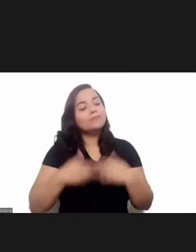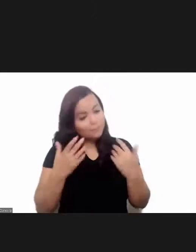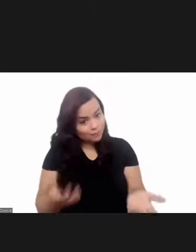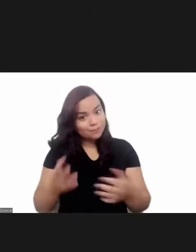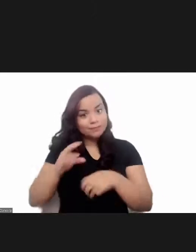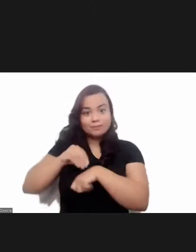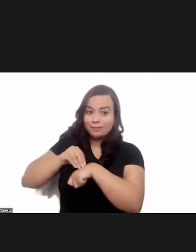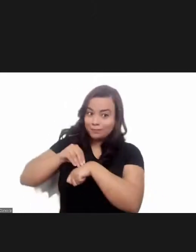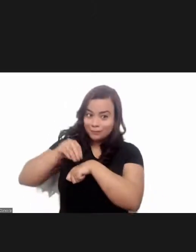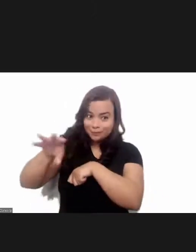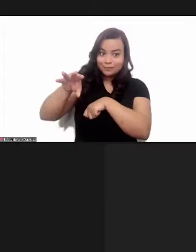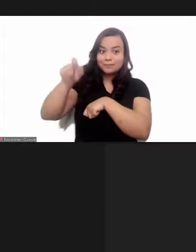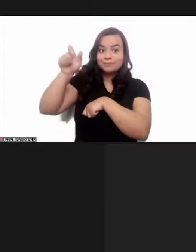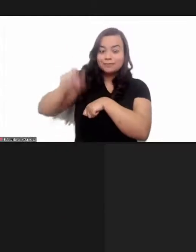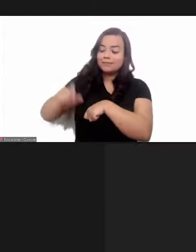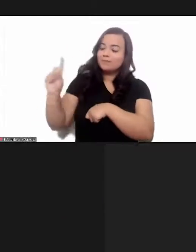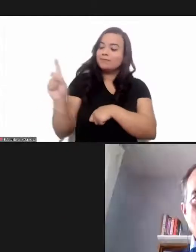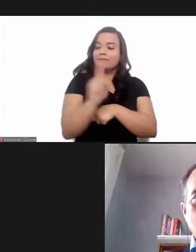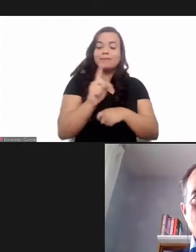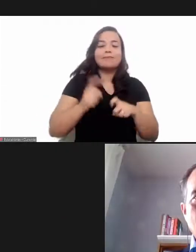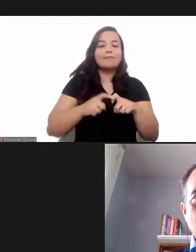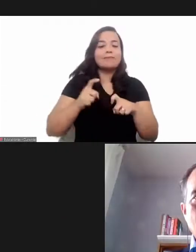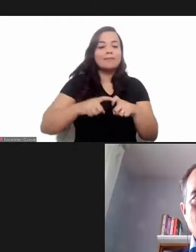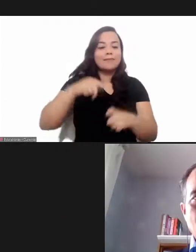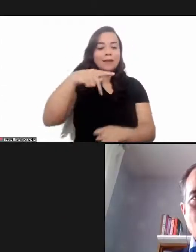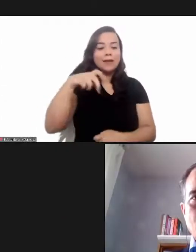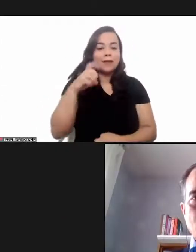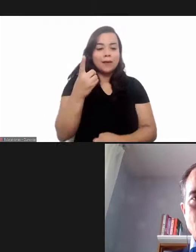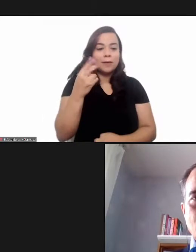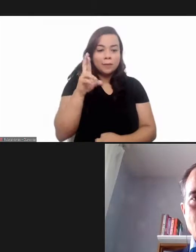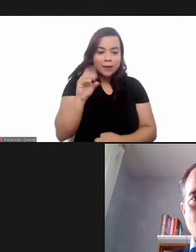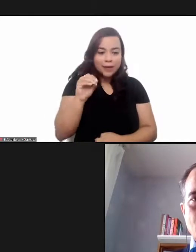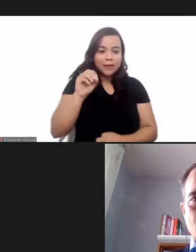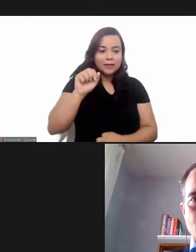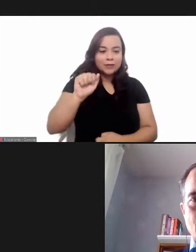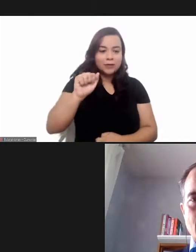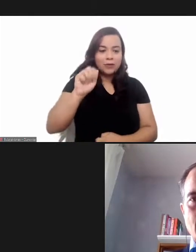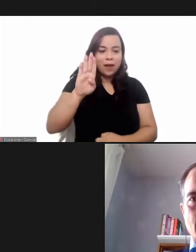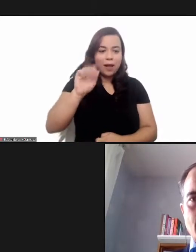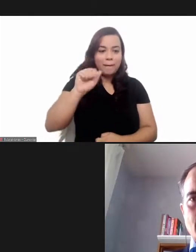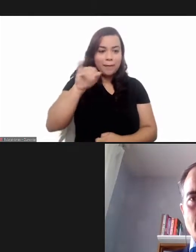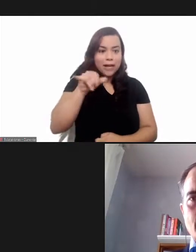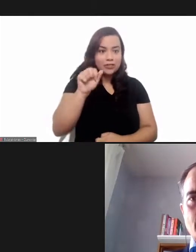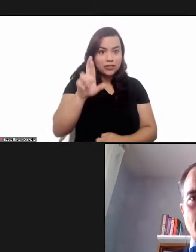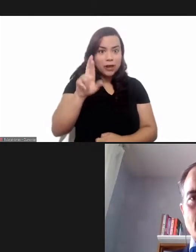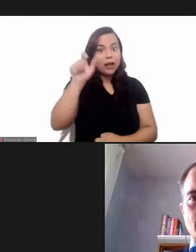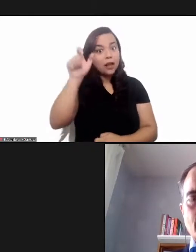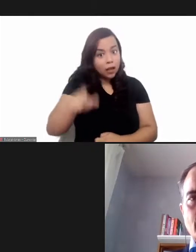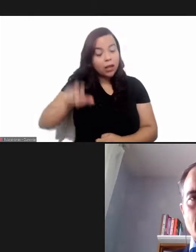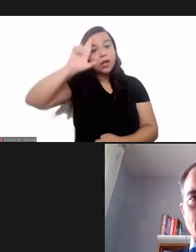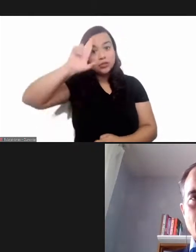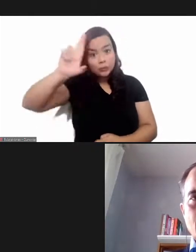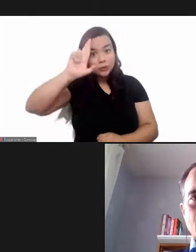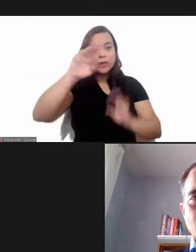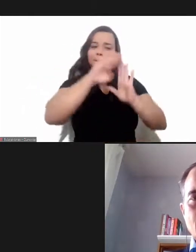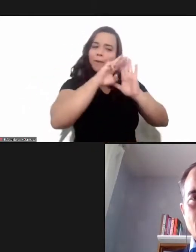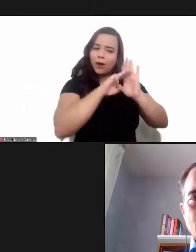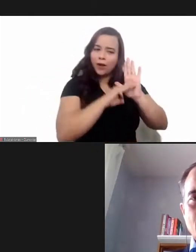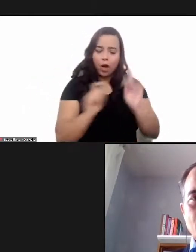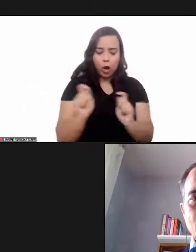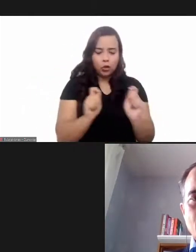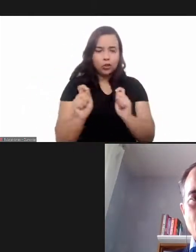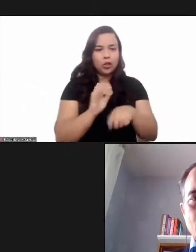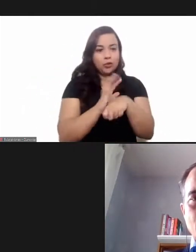Now I'll turn the floor over to Dr. Pedro Bajai Vindas, responsible for the Chagas Disease Control